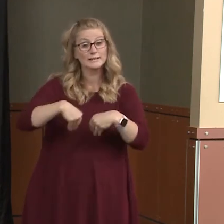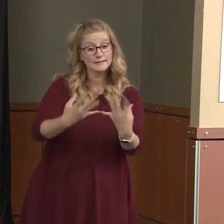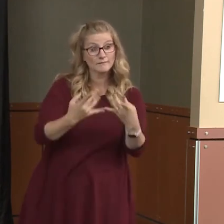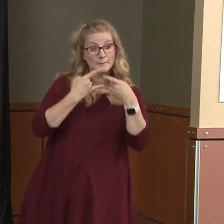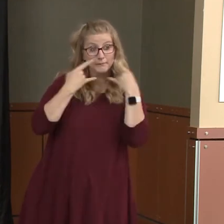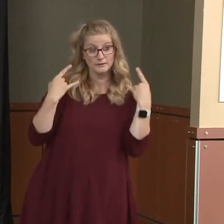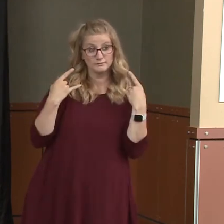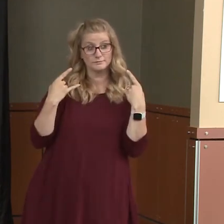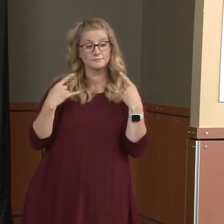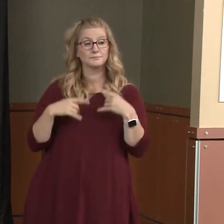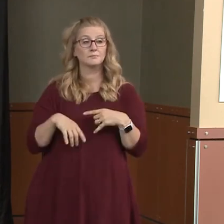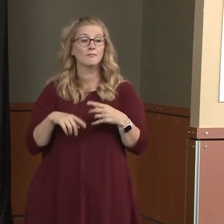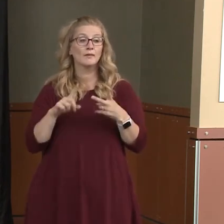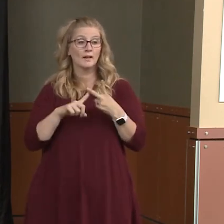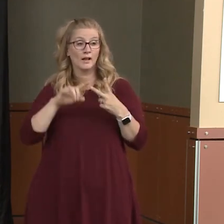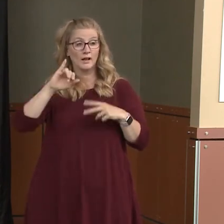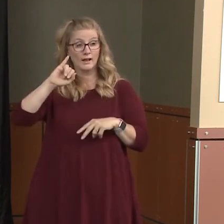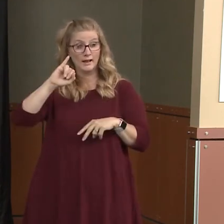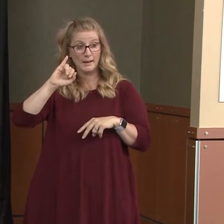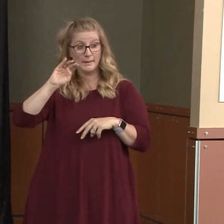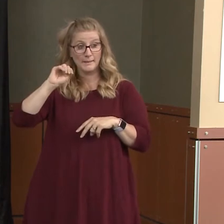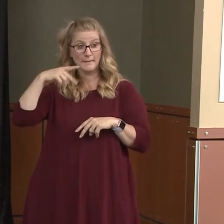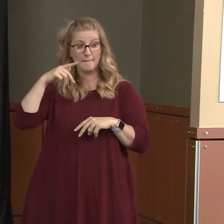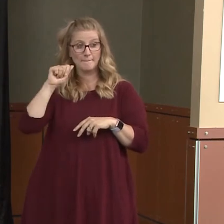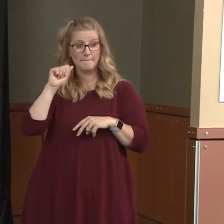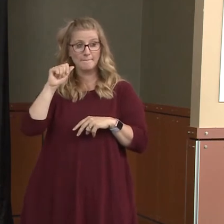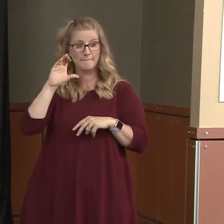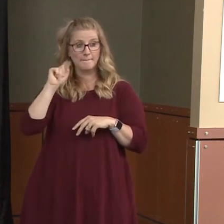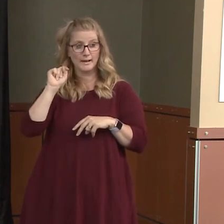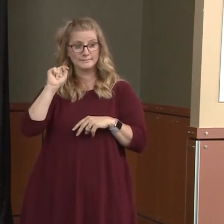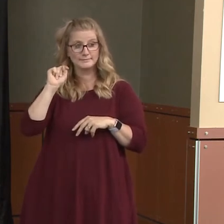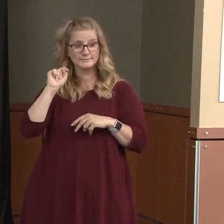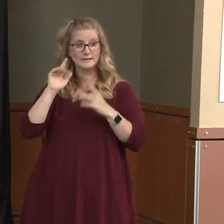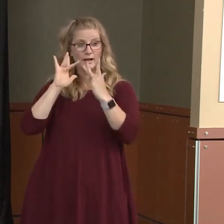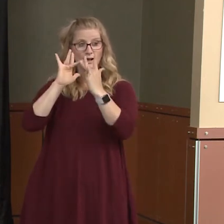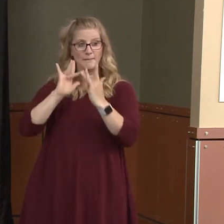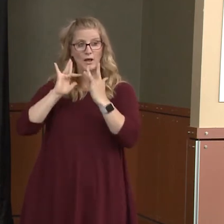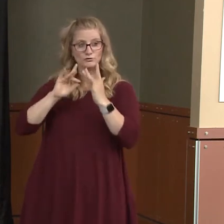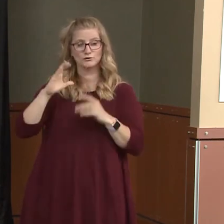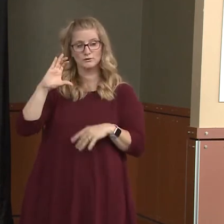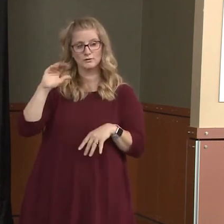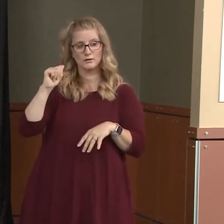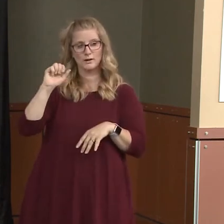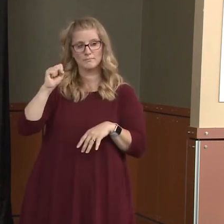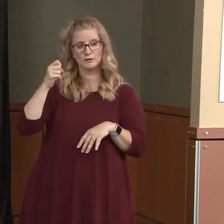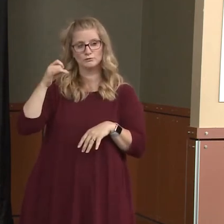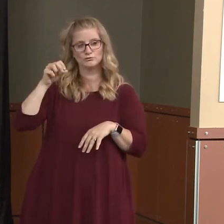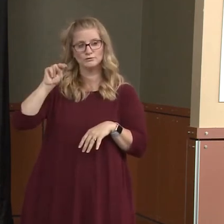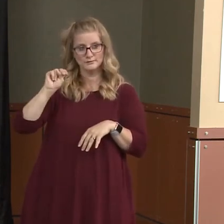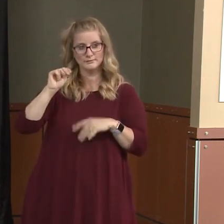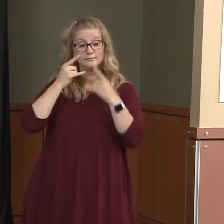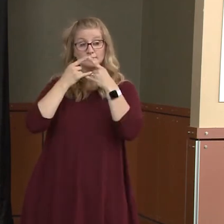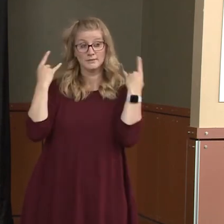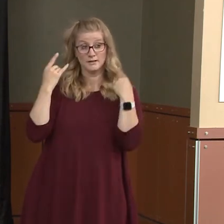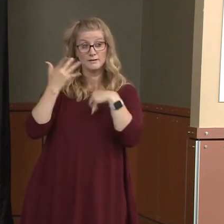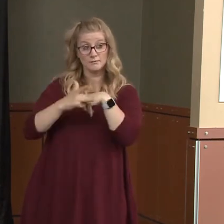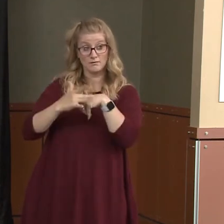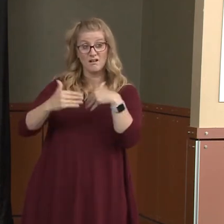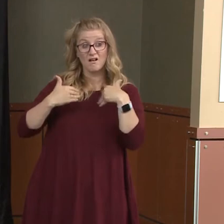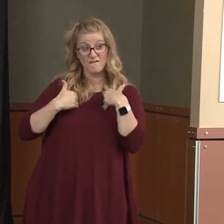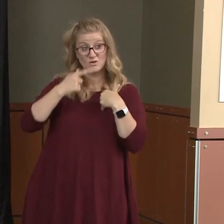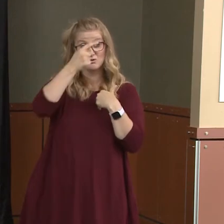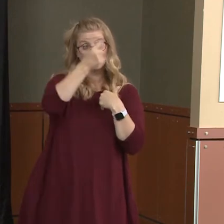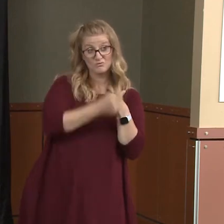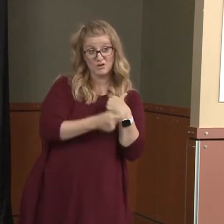Impact Compassion in Kennewick has some masks, and they are available for pickup Tuesdays through Fridays from 1 to 3. Our